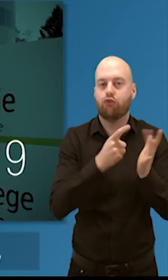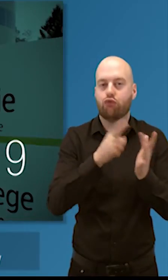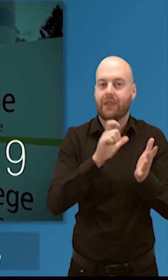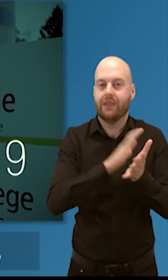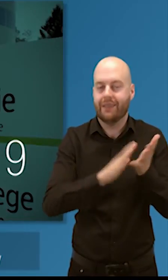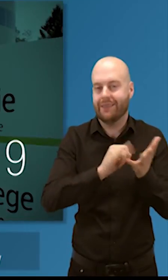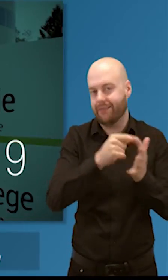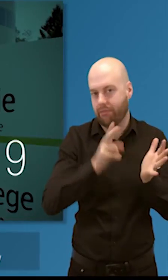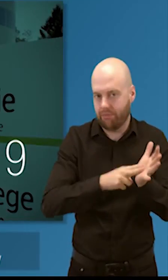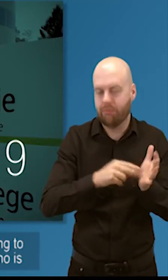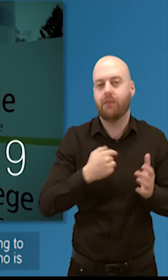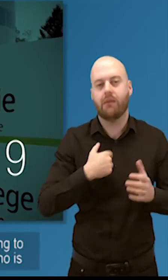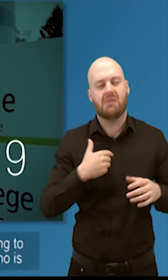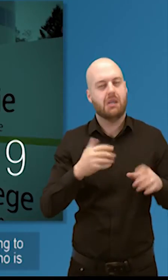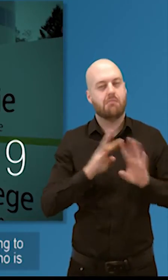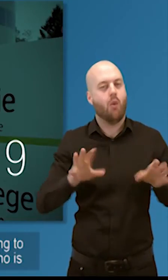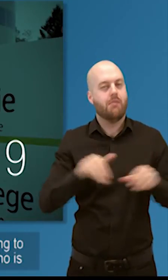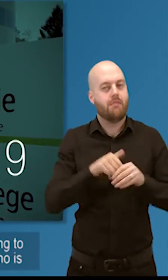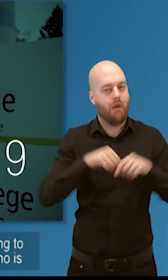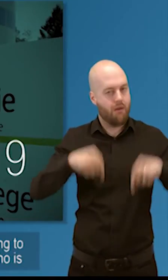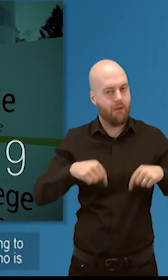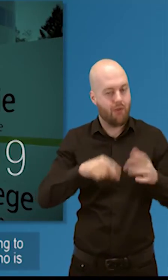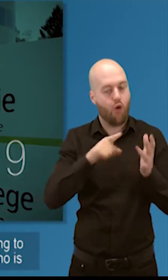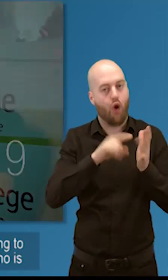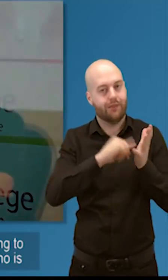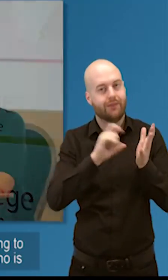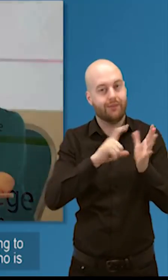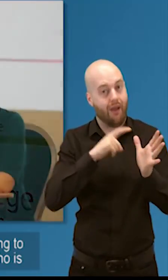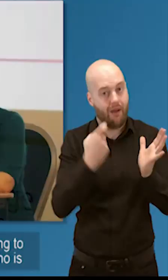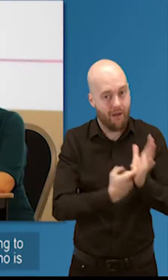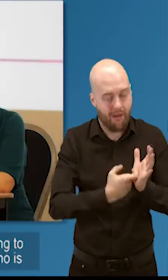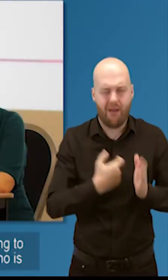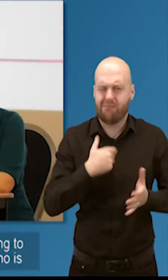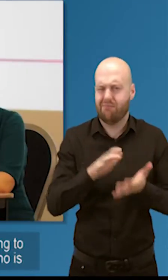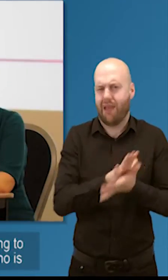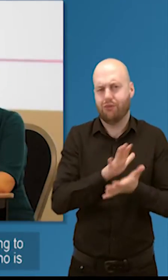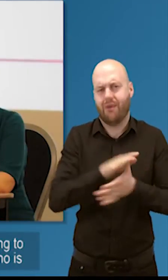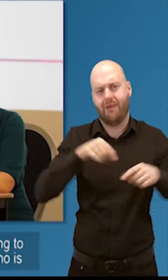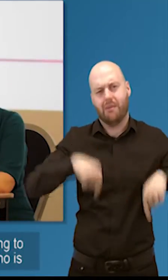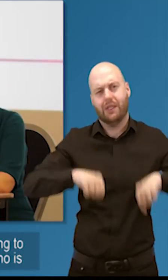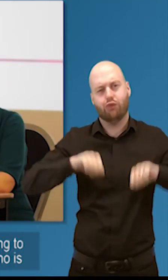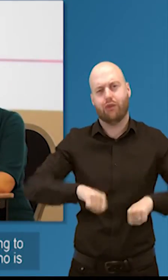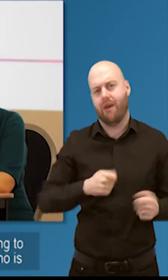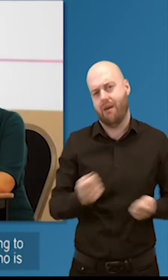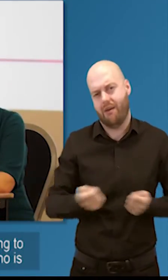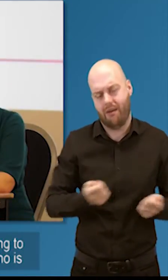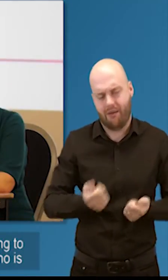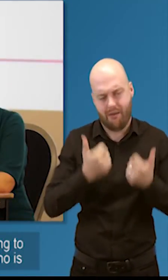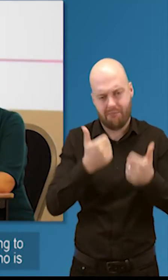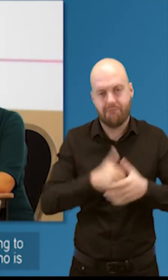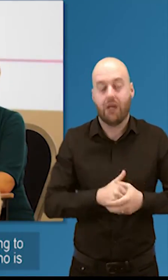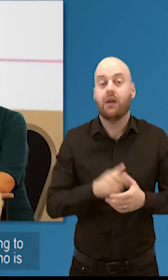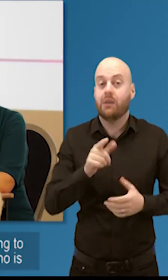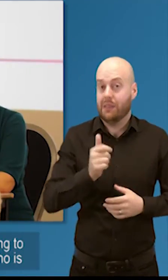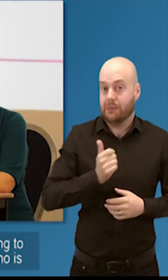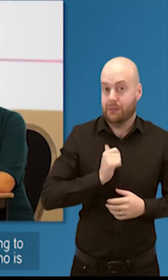and it's my pleasure to be chairing the event today. And so I'm going to hand over to our first speaker, which is, I'm going to hand